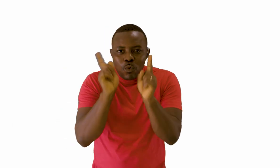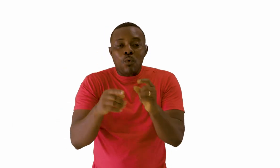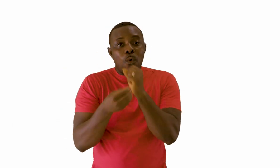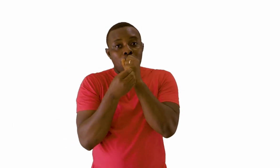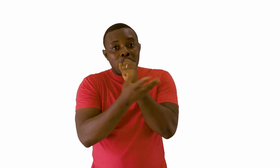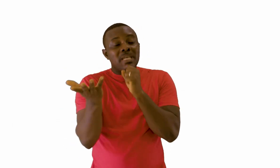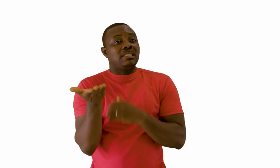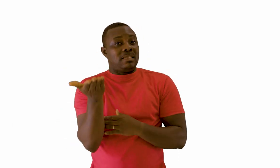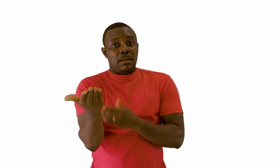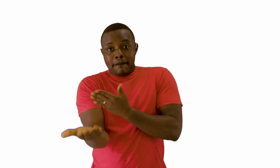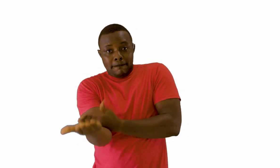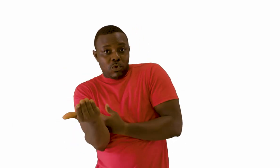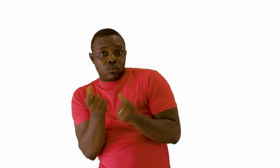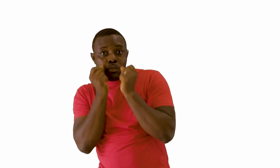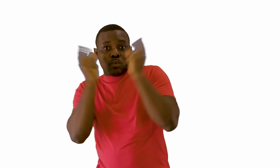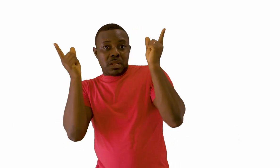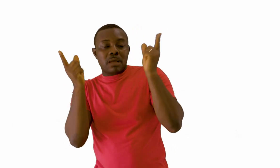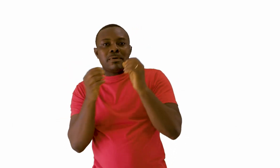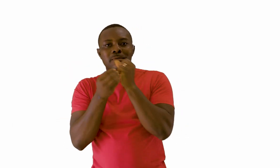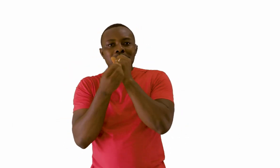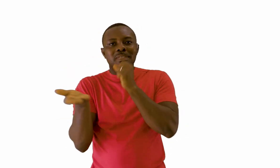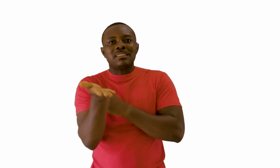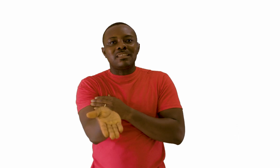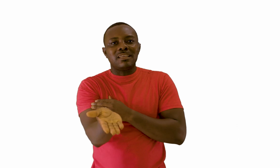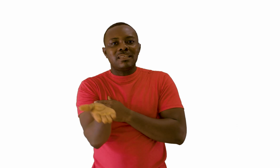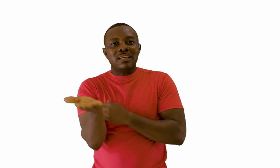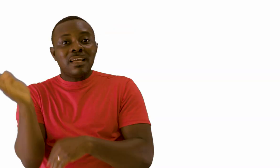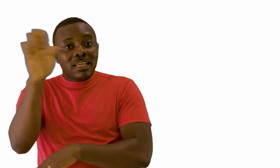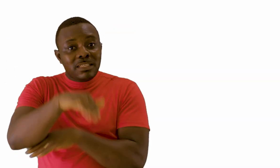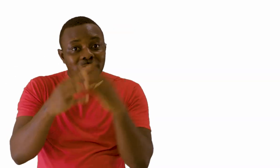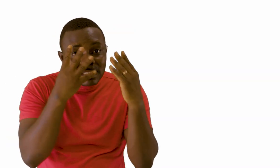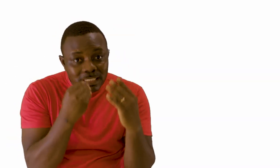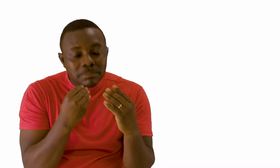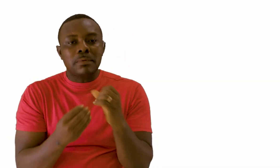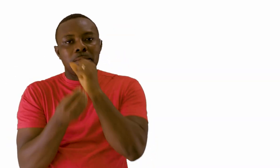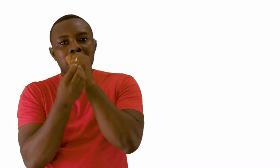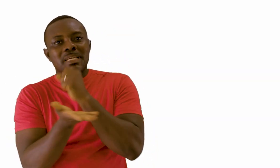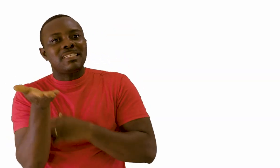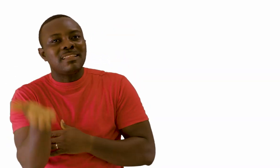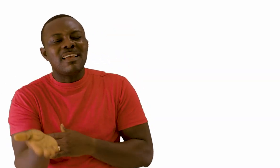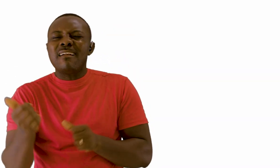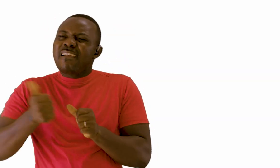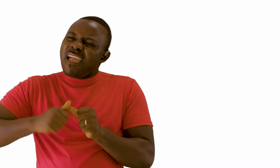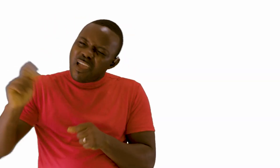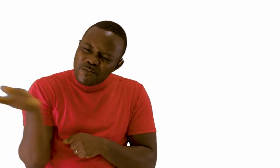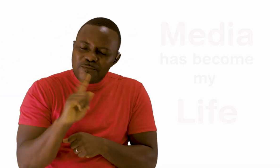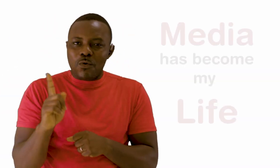From the moment I wake up in the morning until I go to sleep at night. Meaning, media has not only become part of my